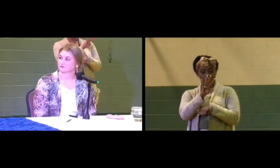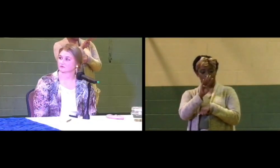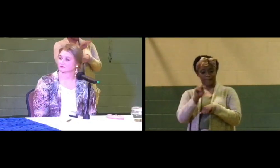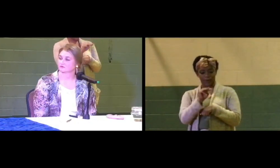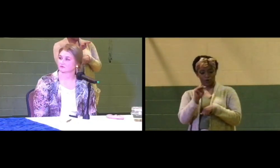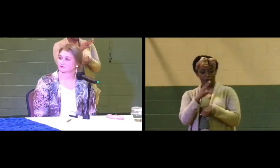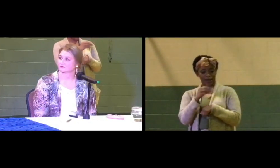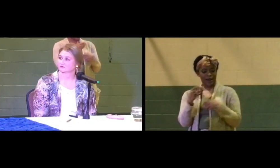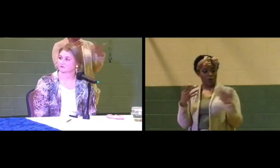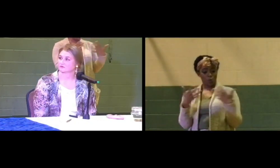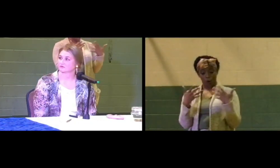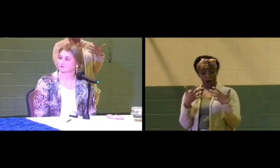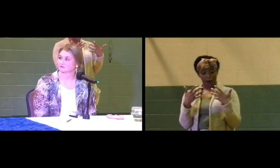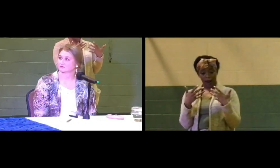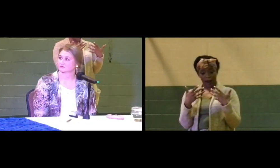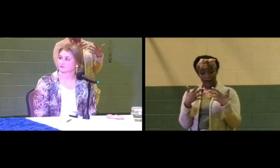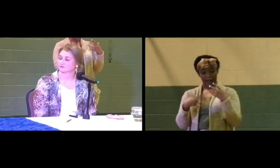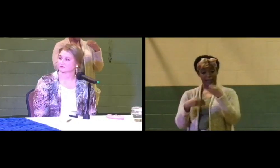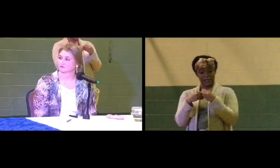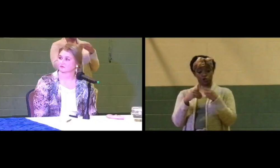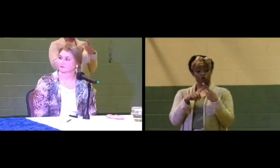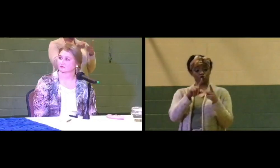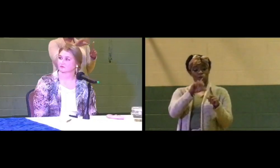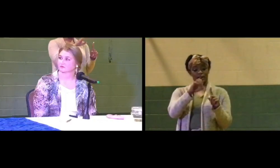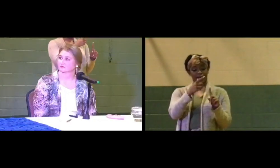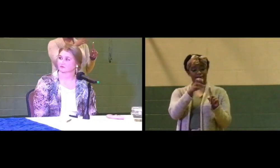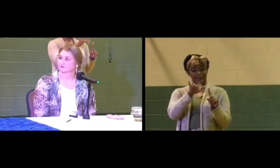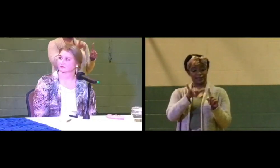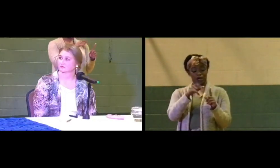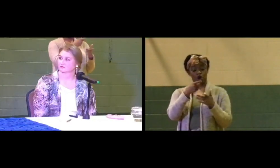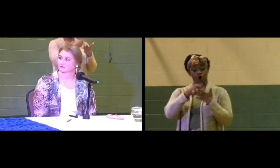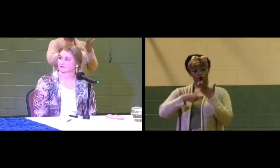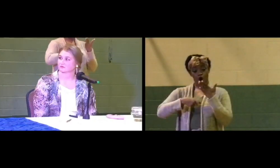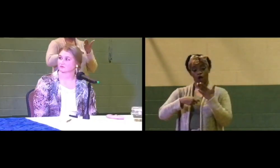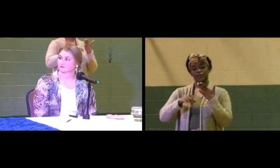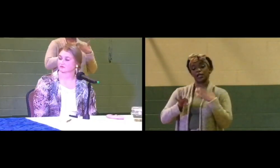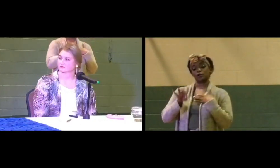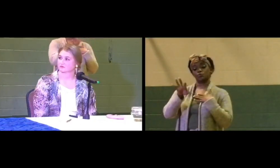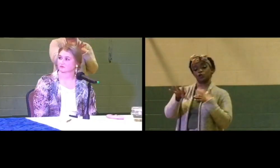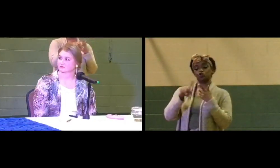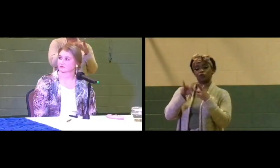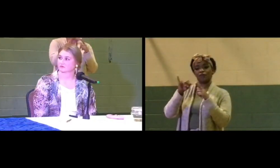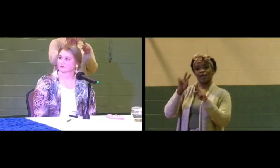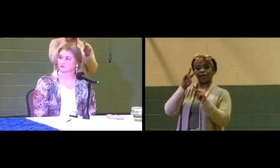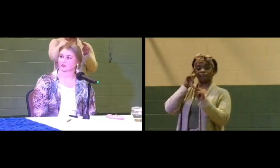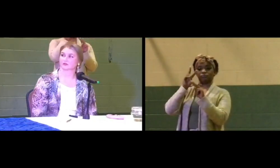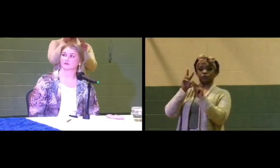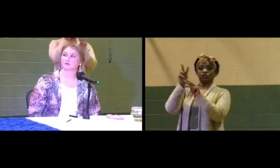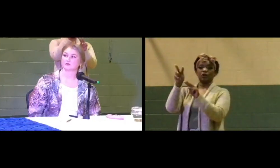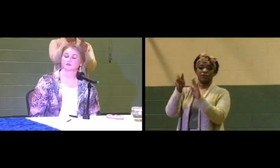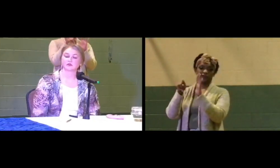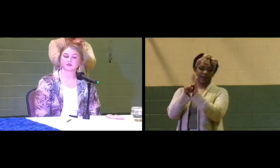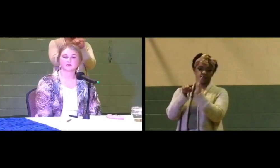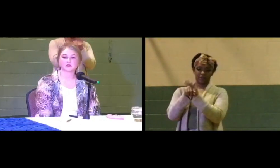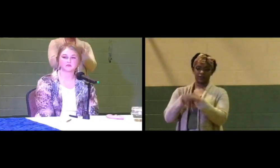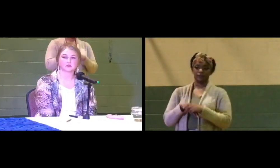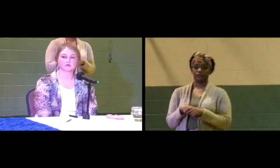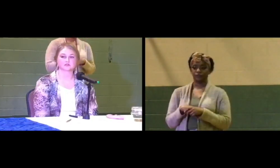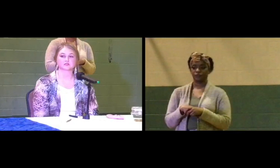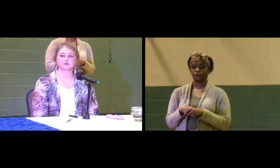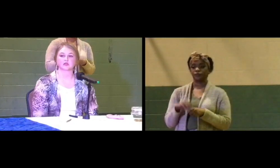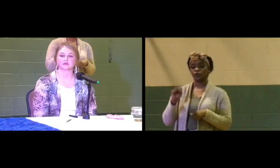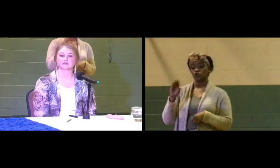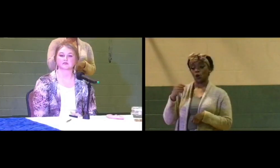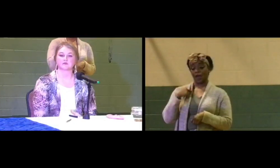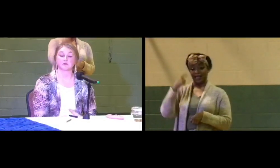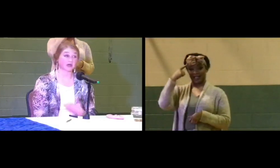what, in addition to legacy costs, have contributed to the projected deficit? So I think I'm in a unique